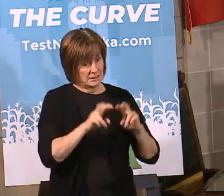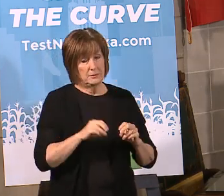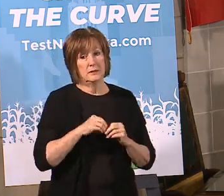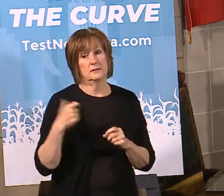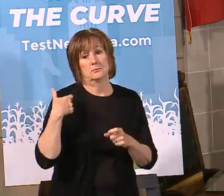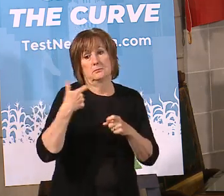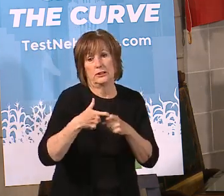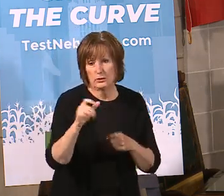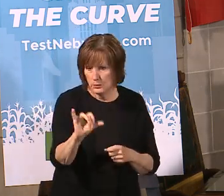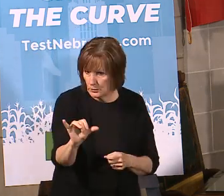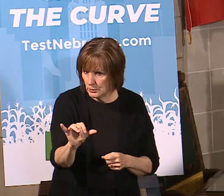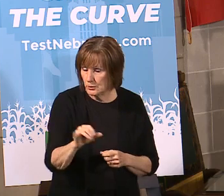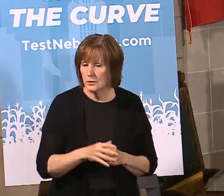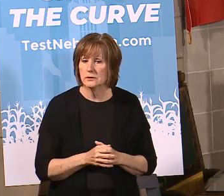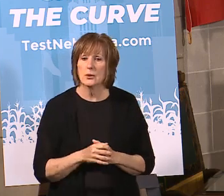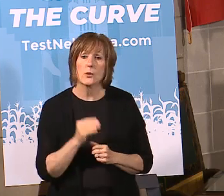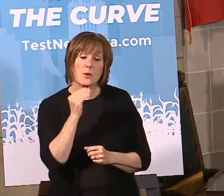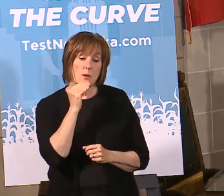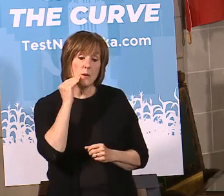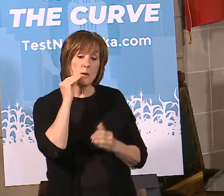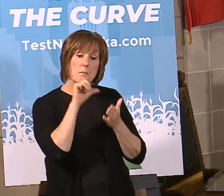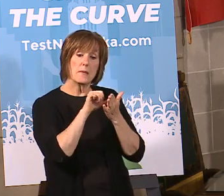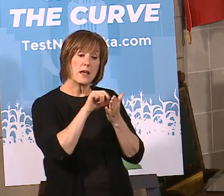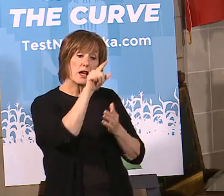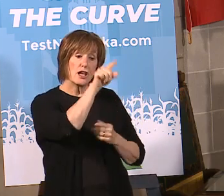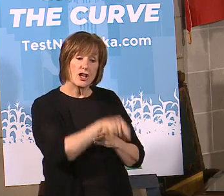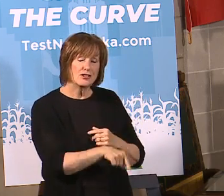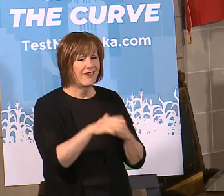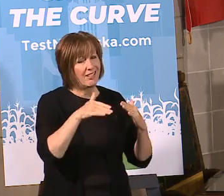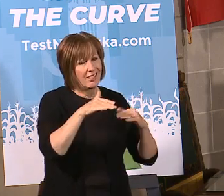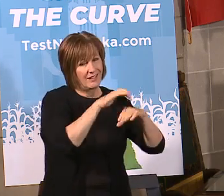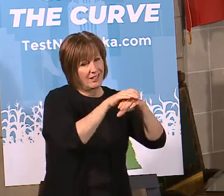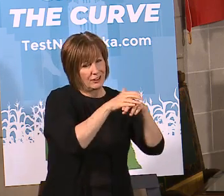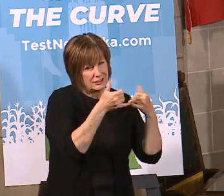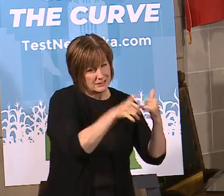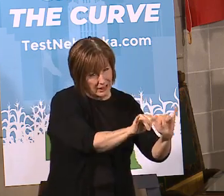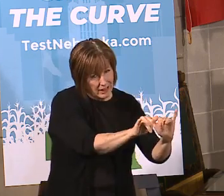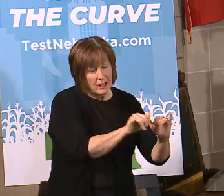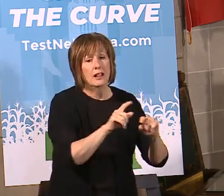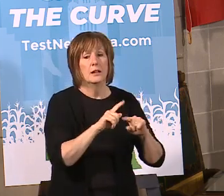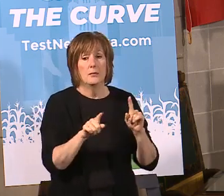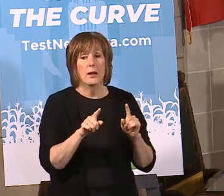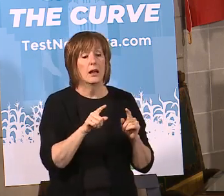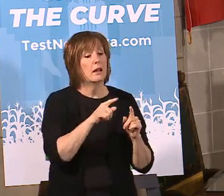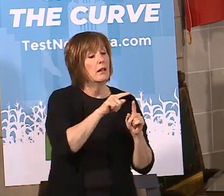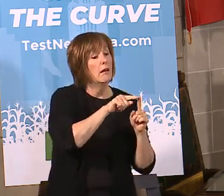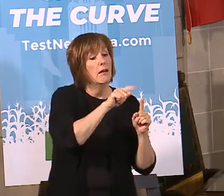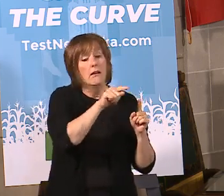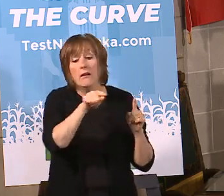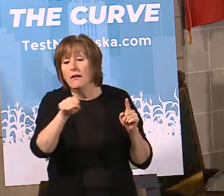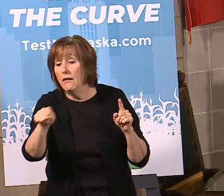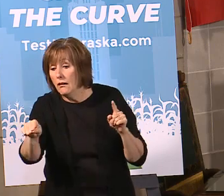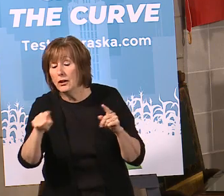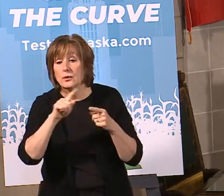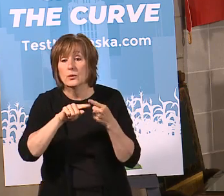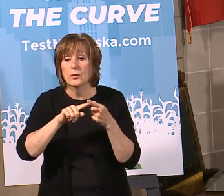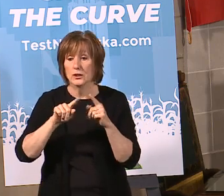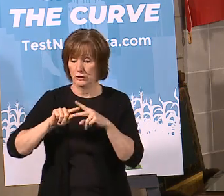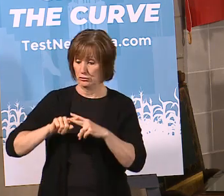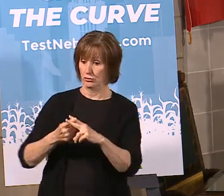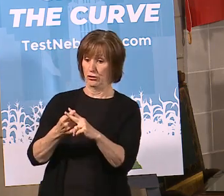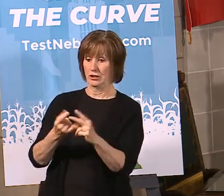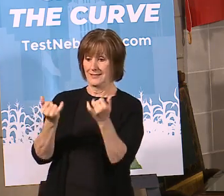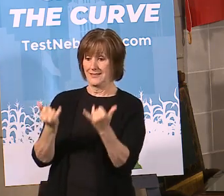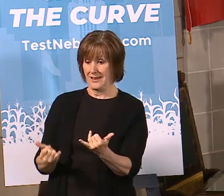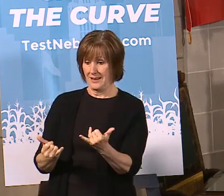Spanish as well. So the home page is not in Spanish yet. We're working on that part of it. But once you get past the the home page and go on to the start